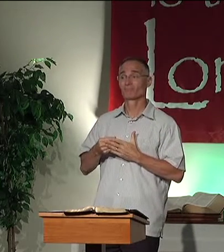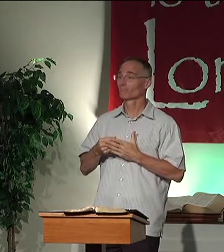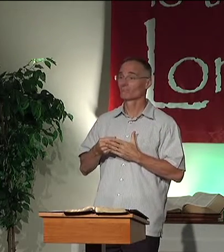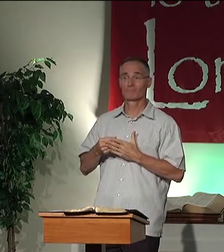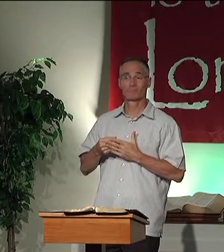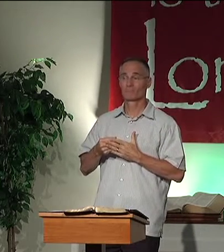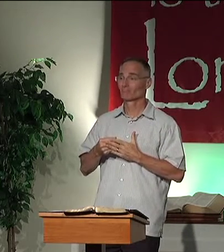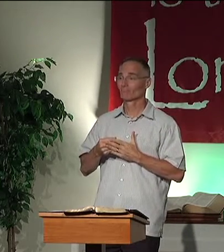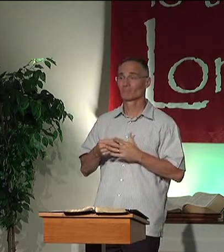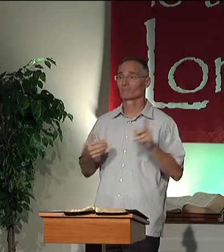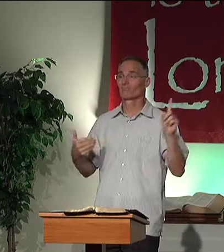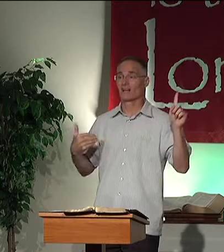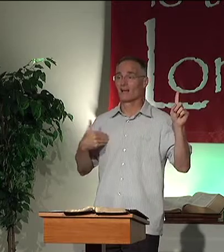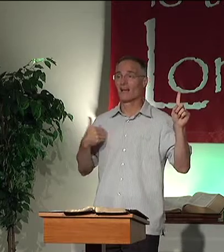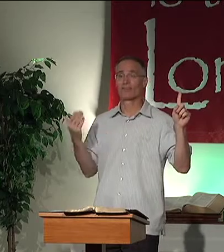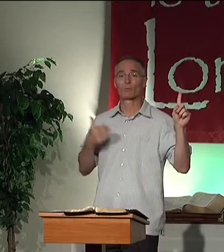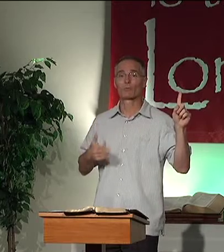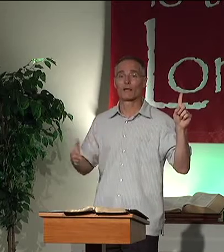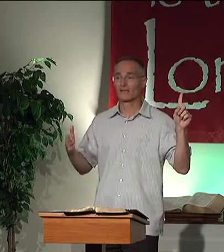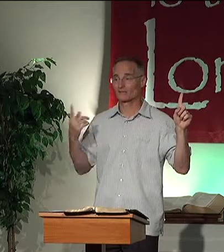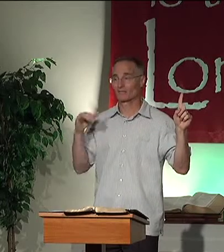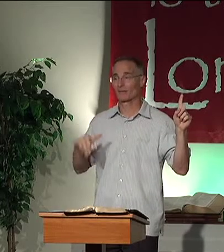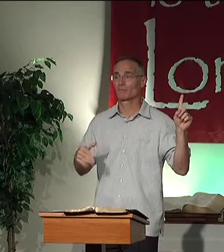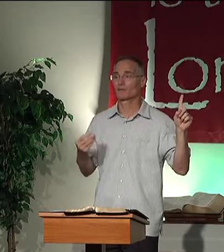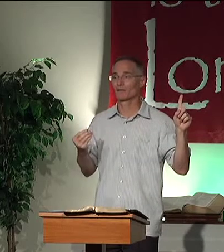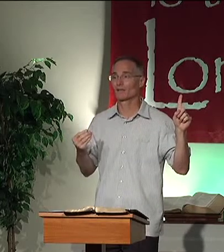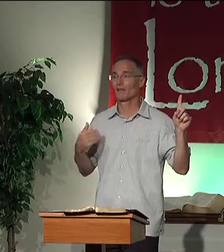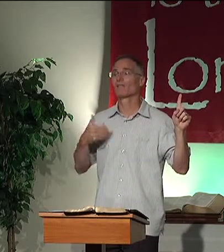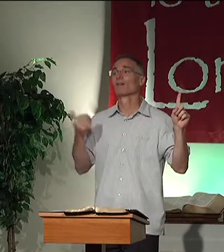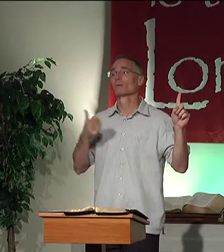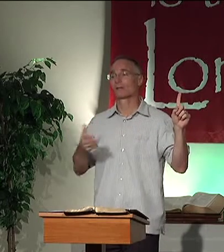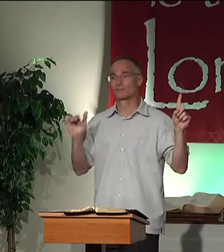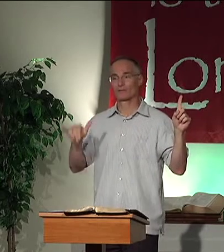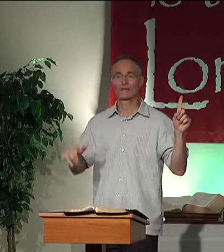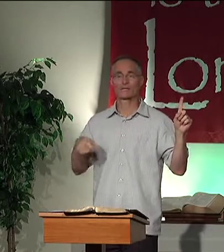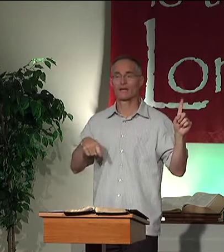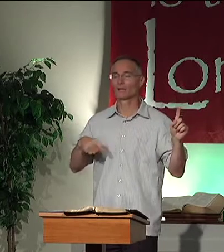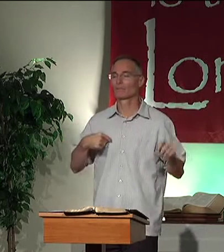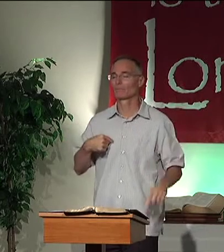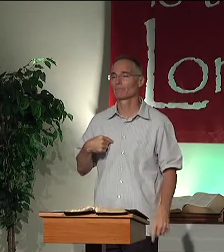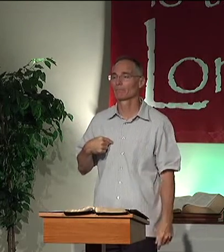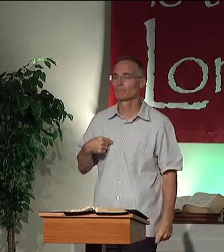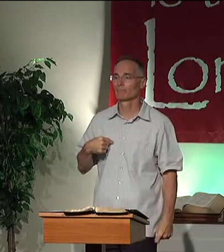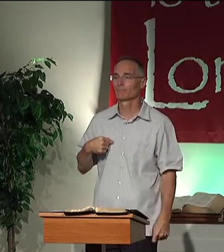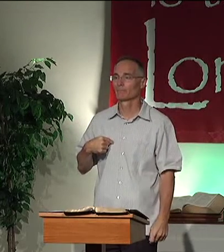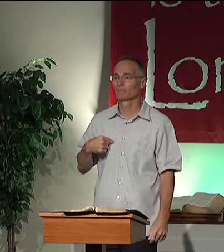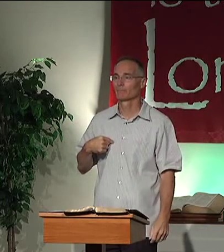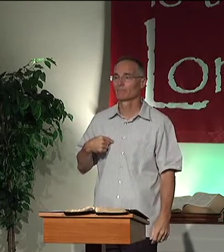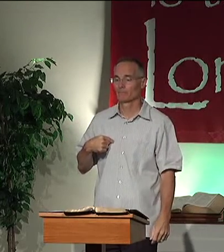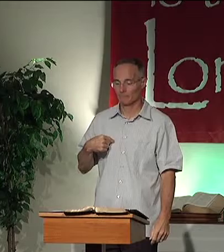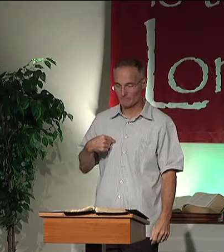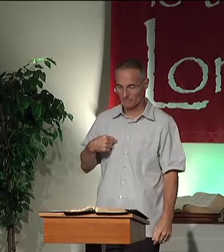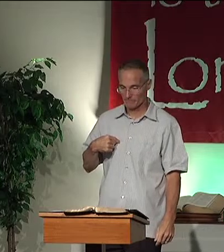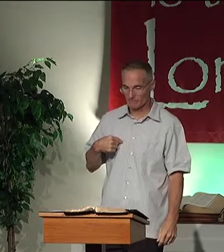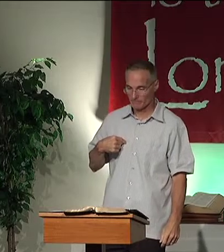comfortable retirement. No. I have plans for that money. I have plans for your time.